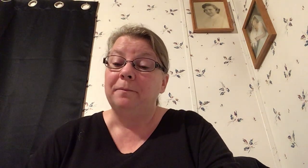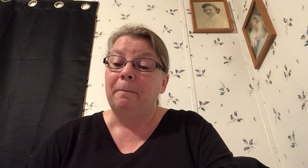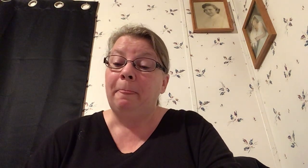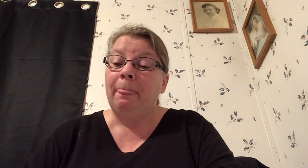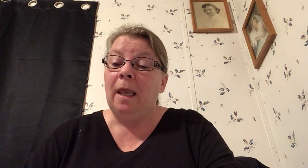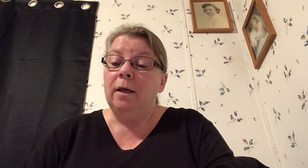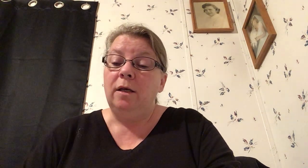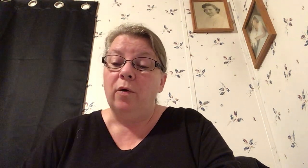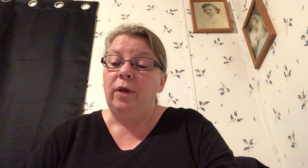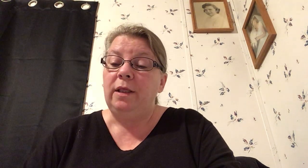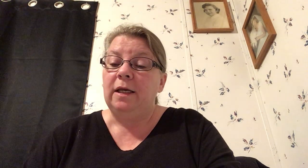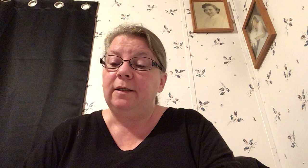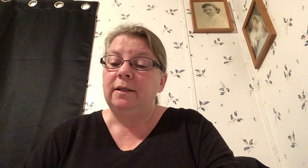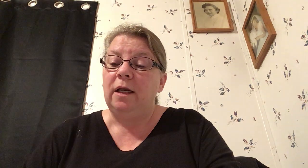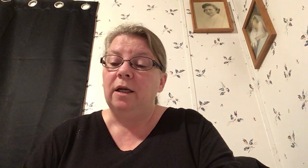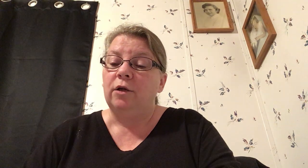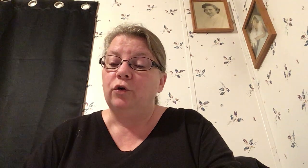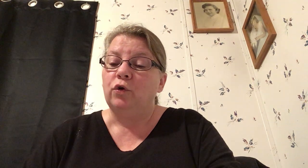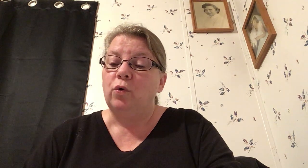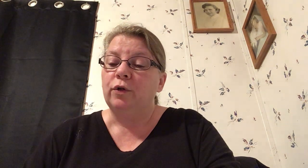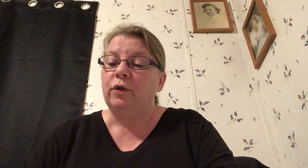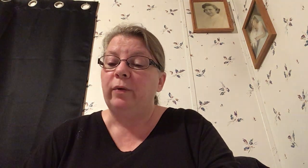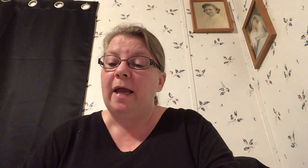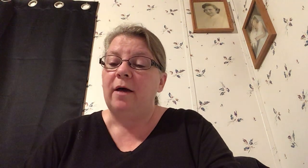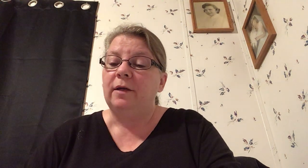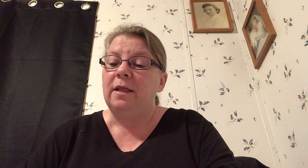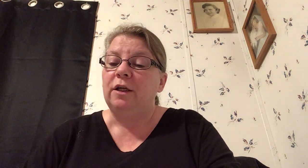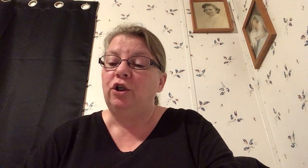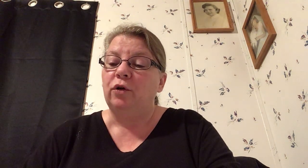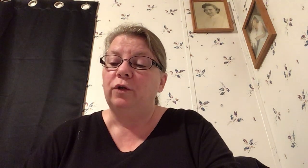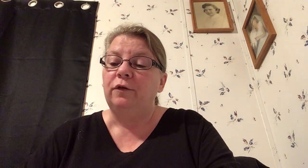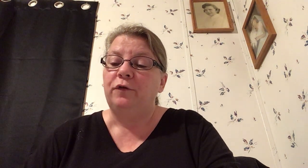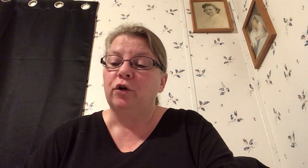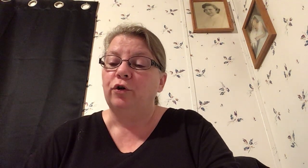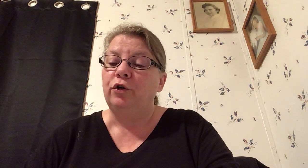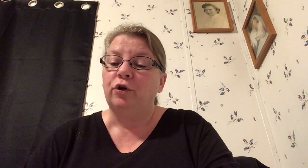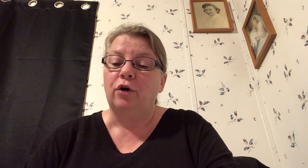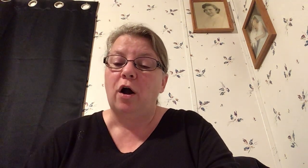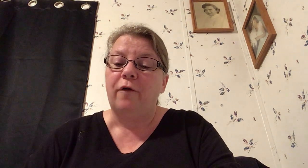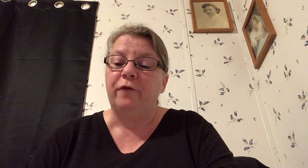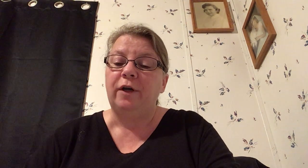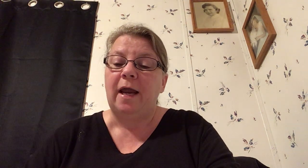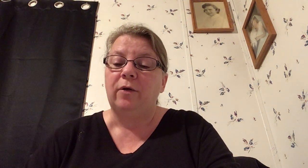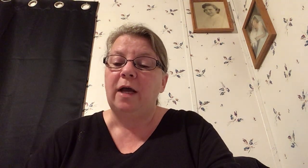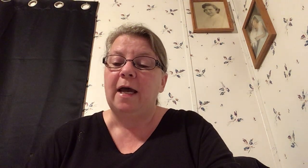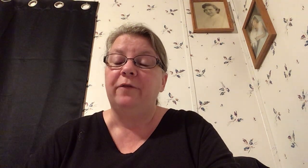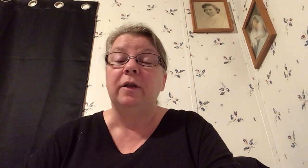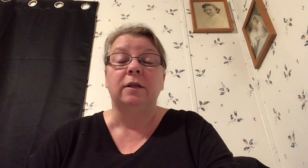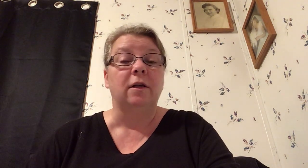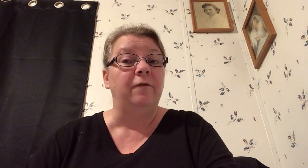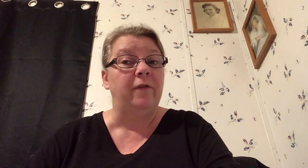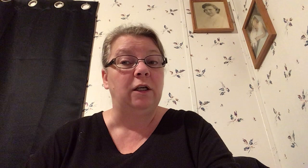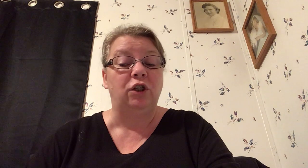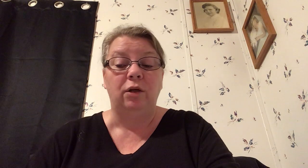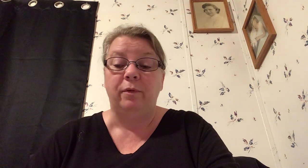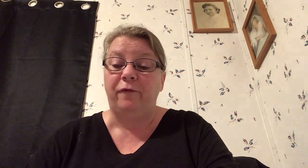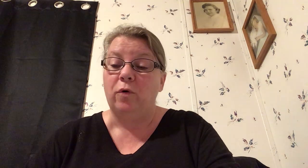knowing this it underscores the reality that Joseph turned her offer down out of his conviction before